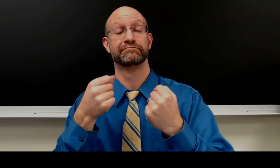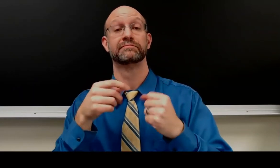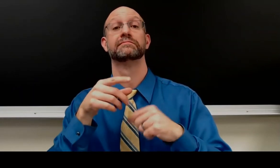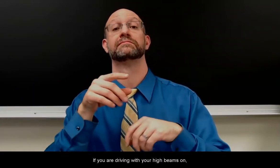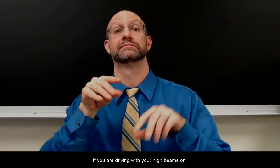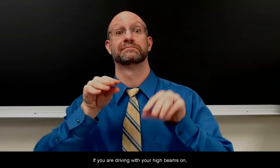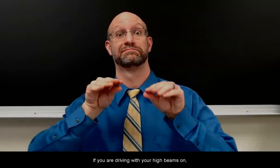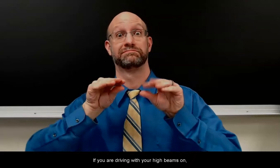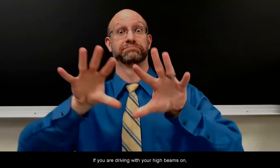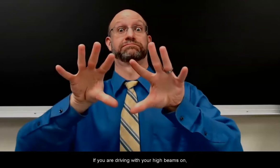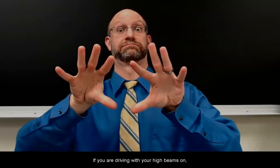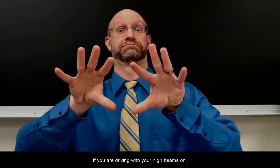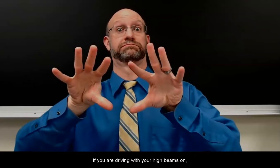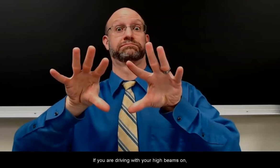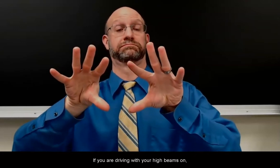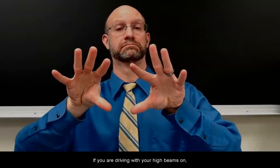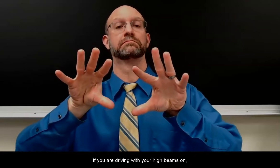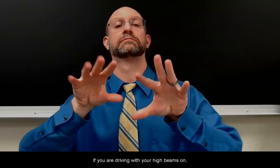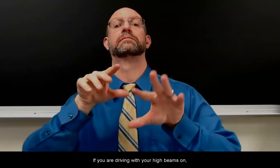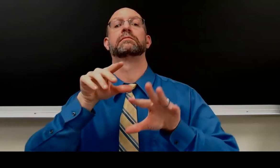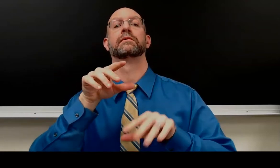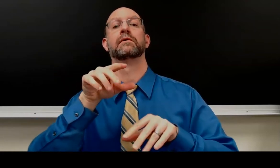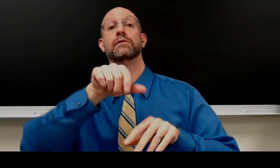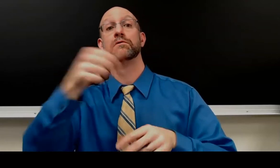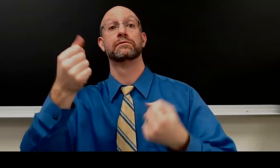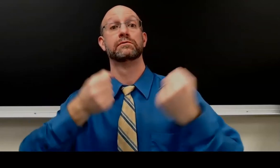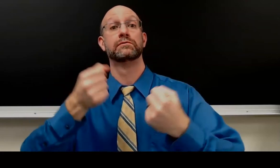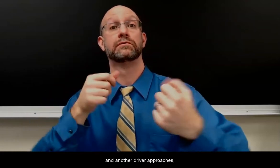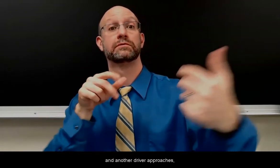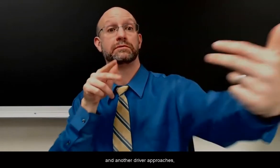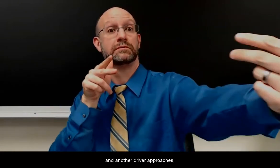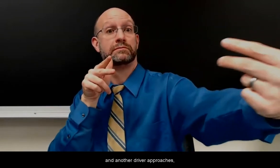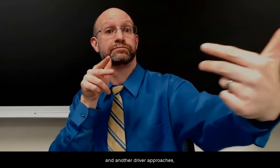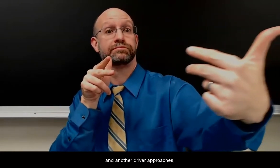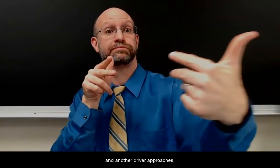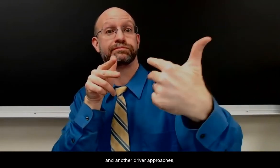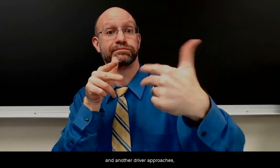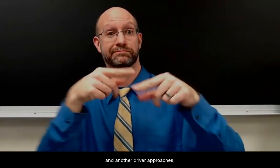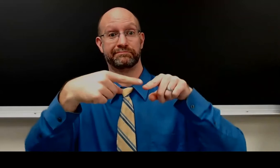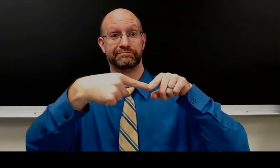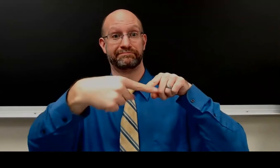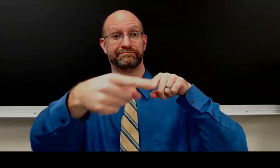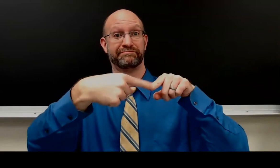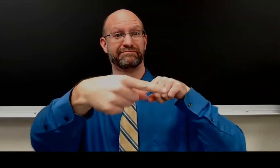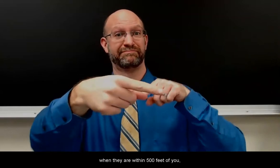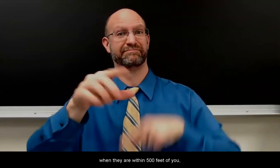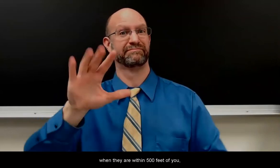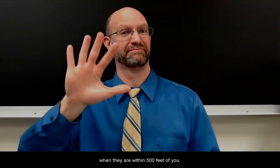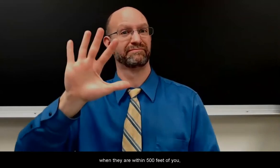If you are driving with your high beams on, and another driver approaches, when they are within